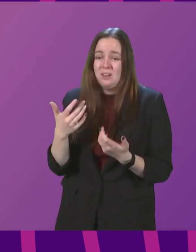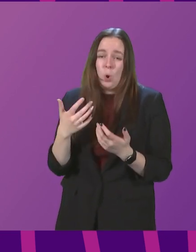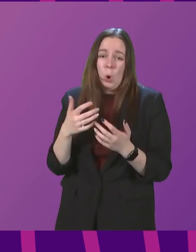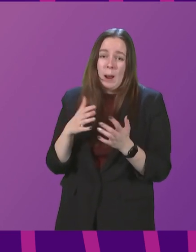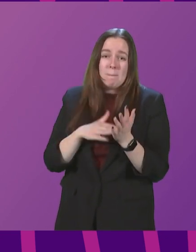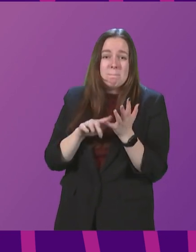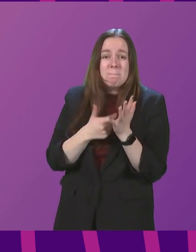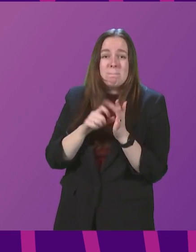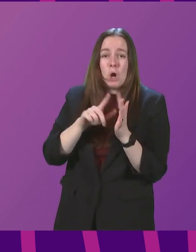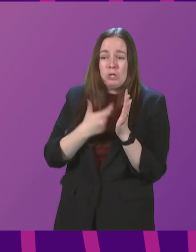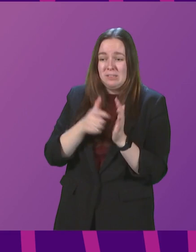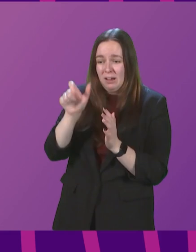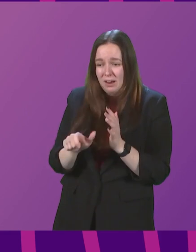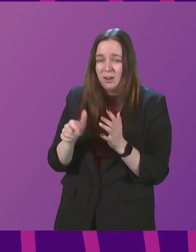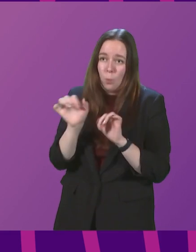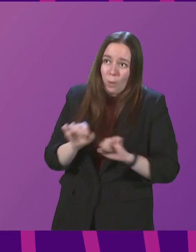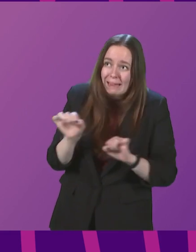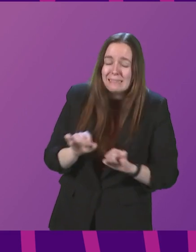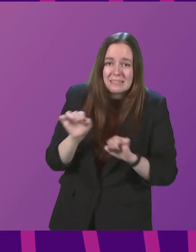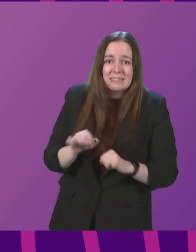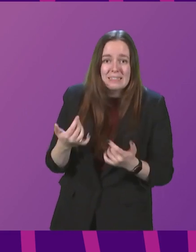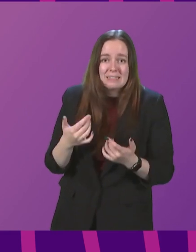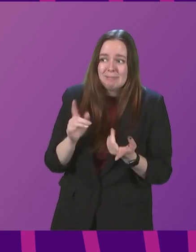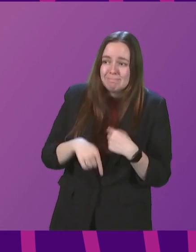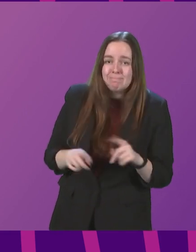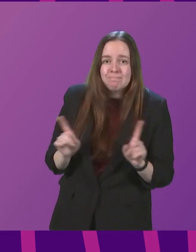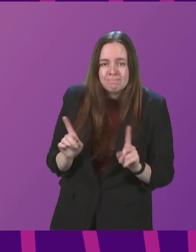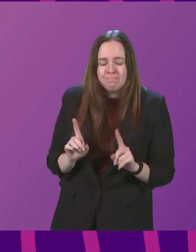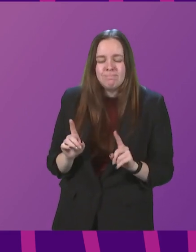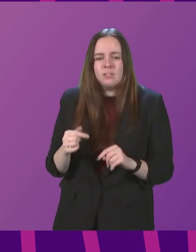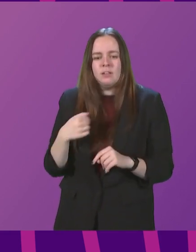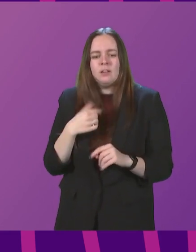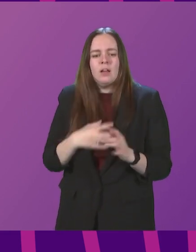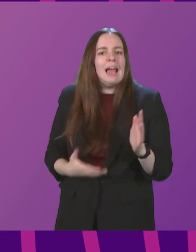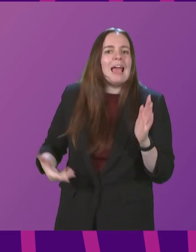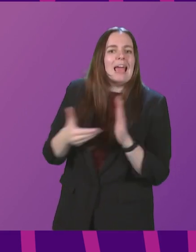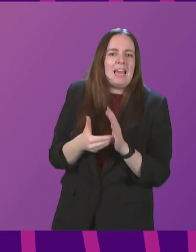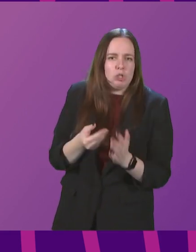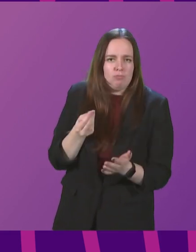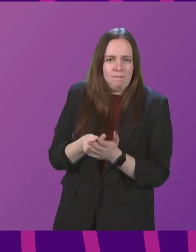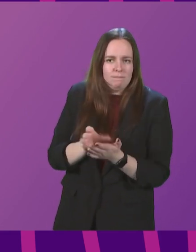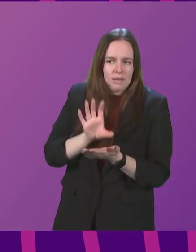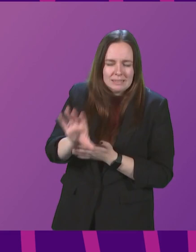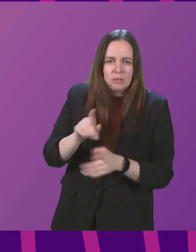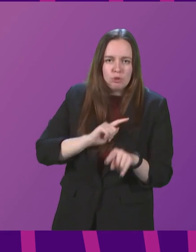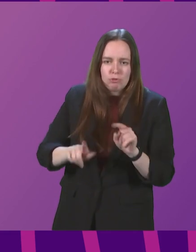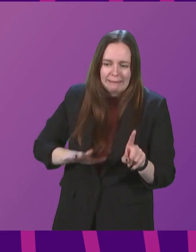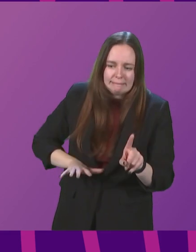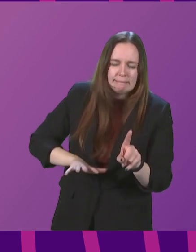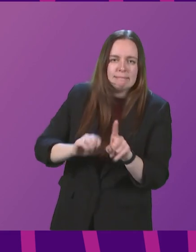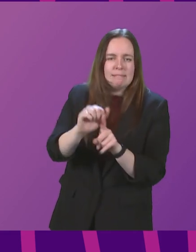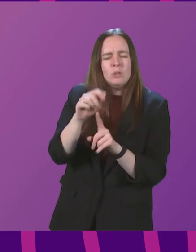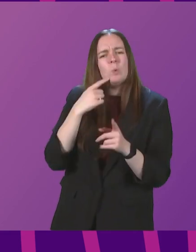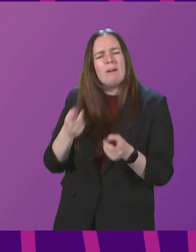justice. The Scottish Government rejected my party's call for additional funding to clear this backlog. So what would the First